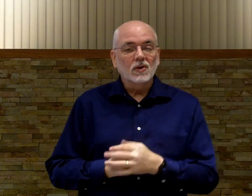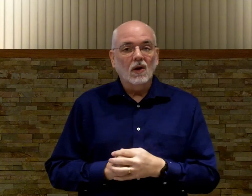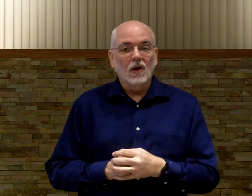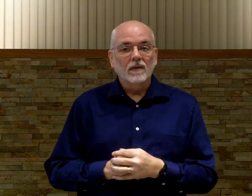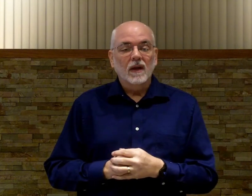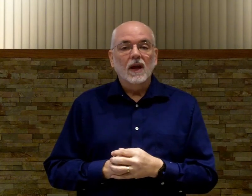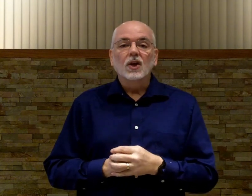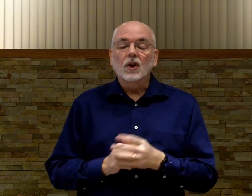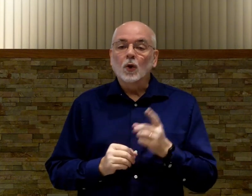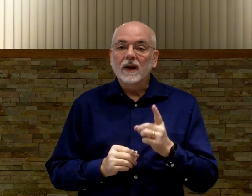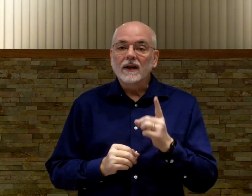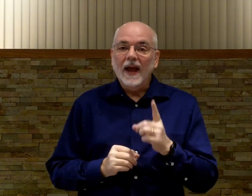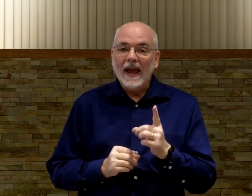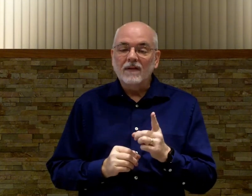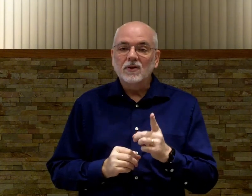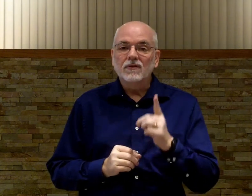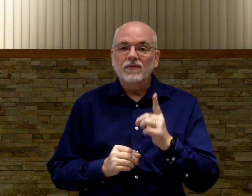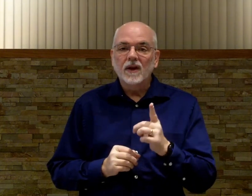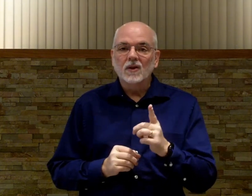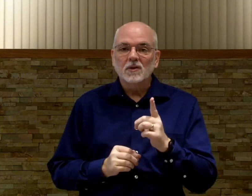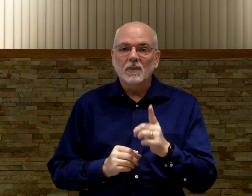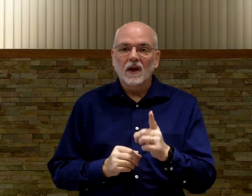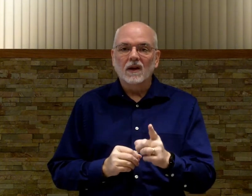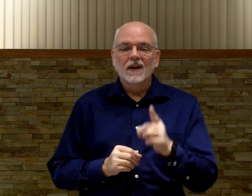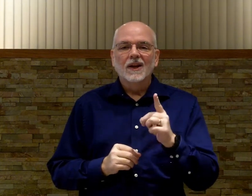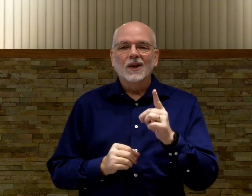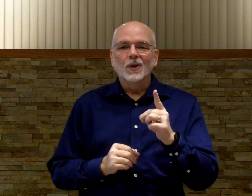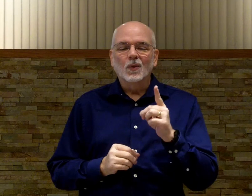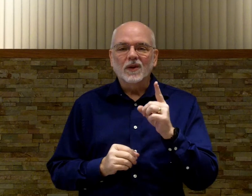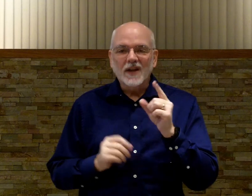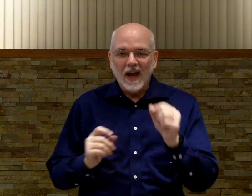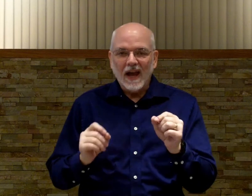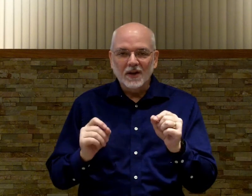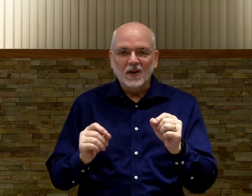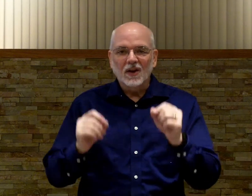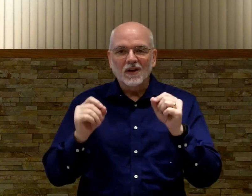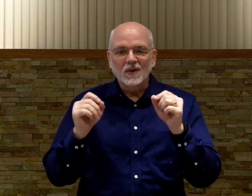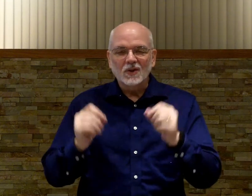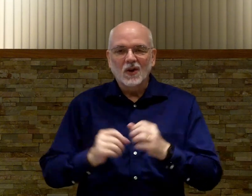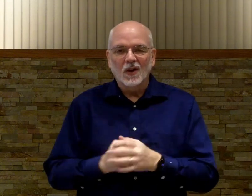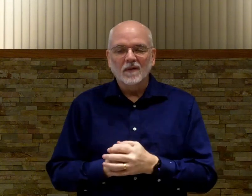song. You're going to have to fingerspell the title of your song.